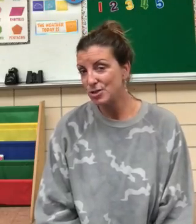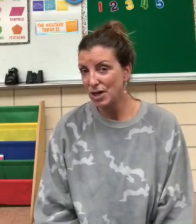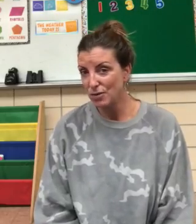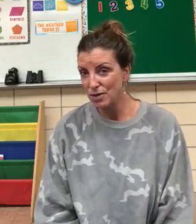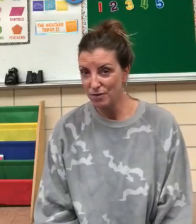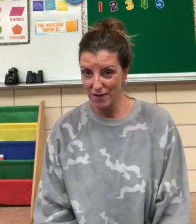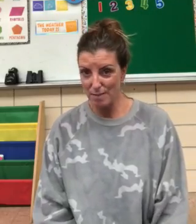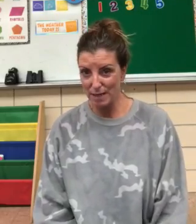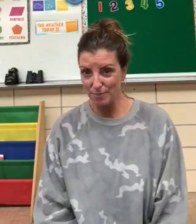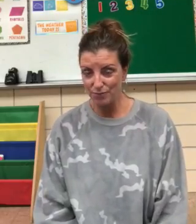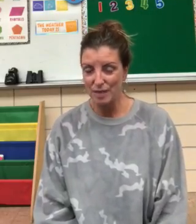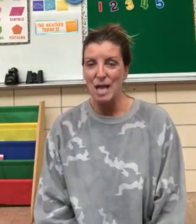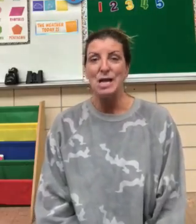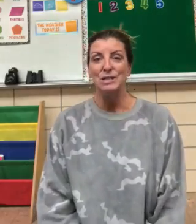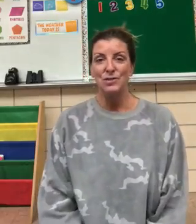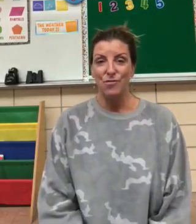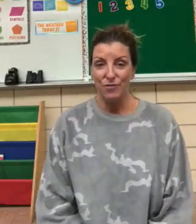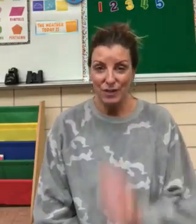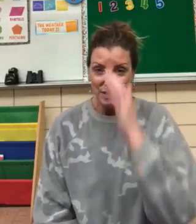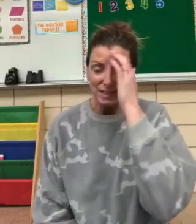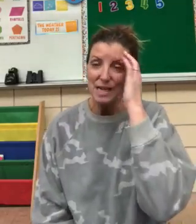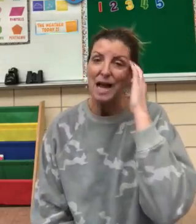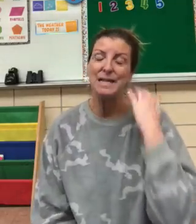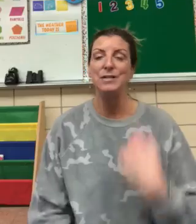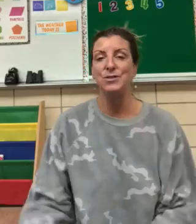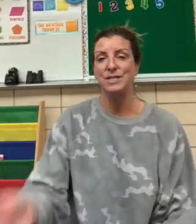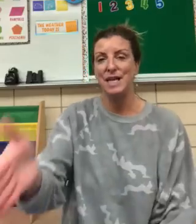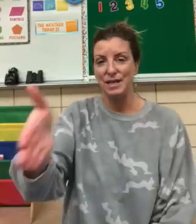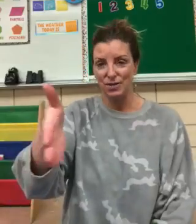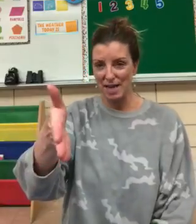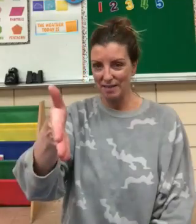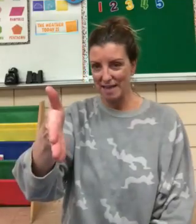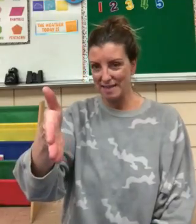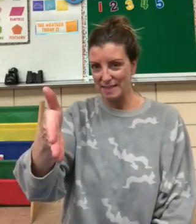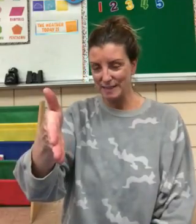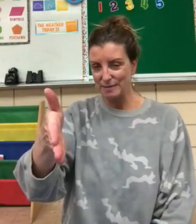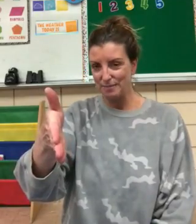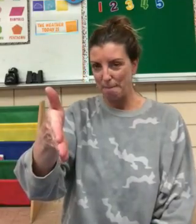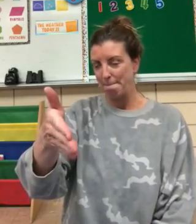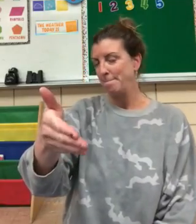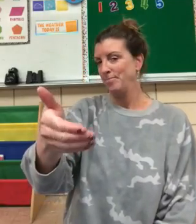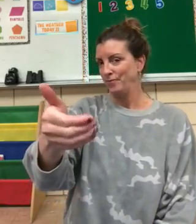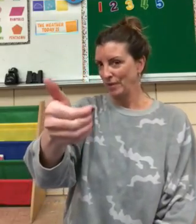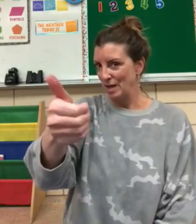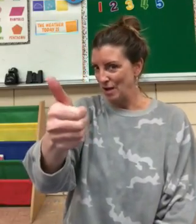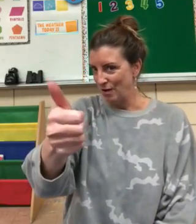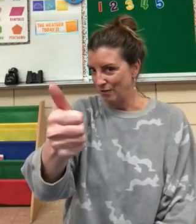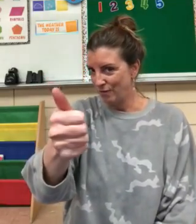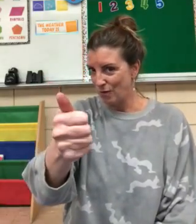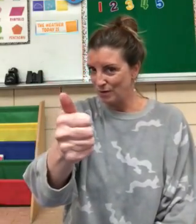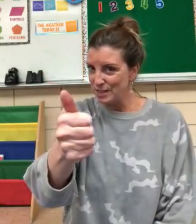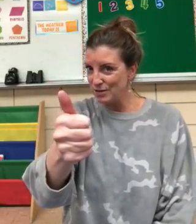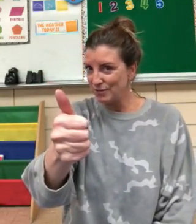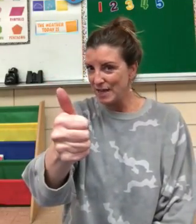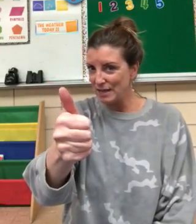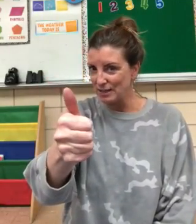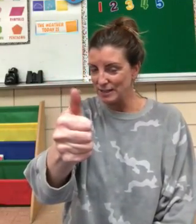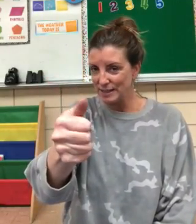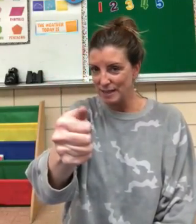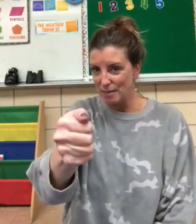share it with your family. So first, I need you to take your hand like this, fold in your fingers and